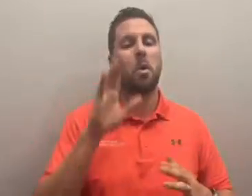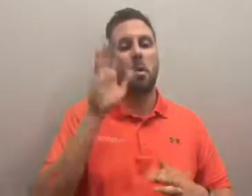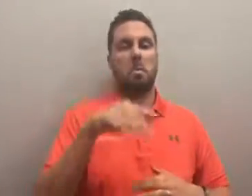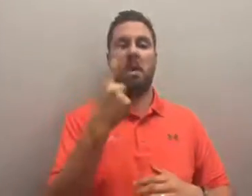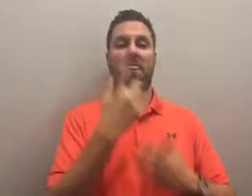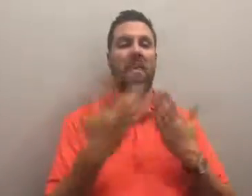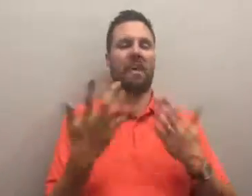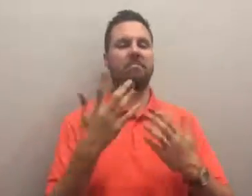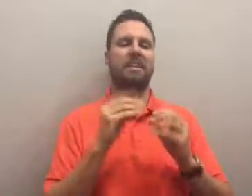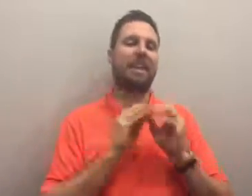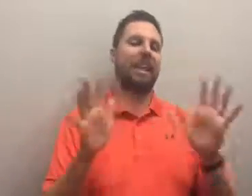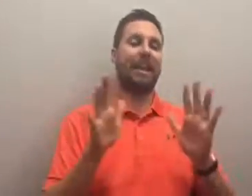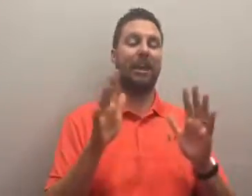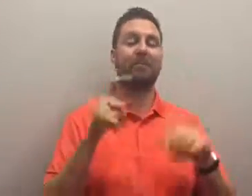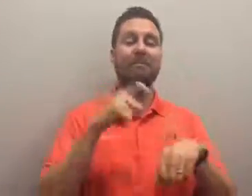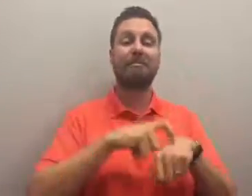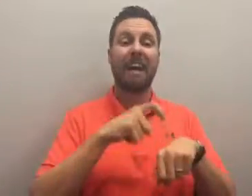innovations take care everyone